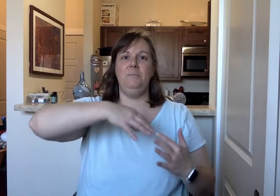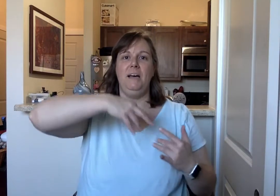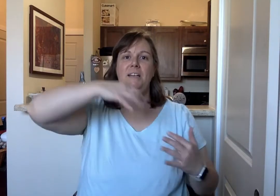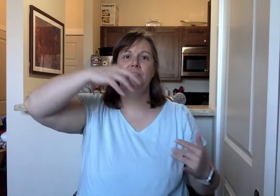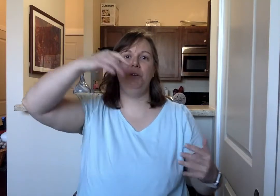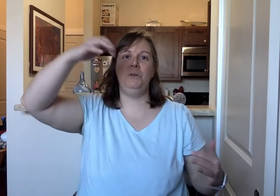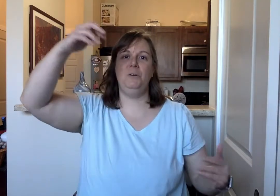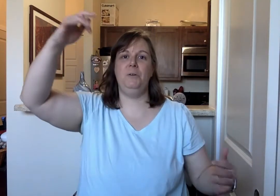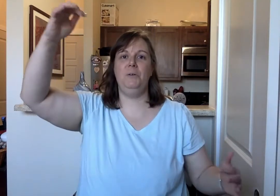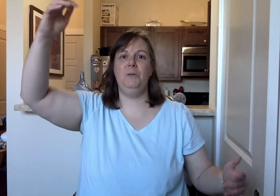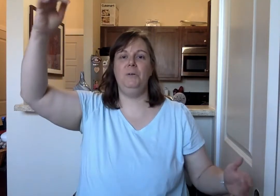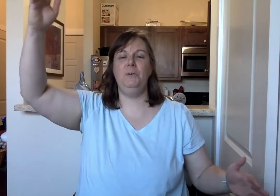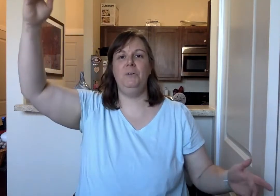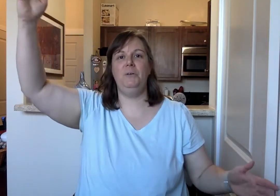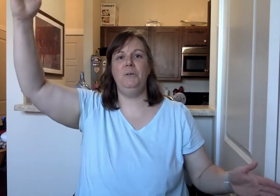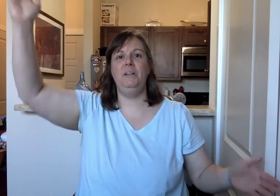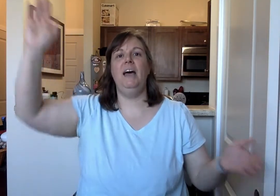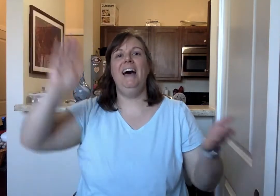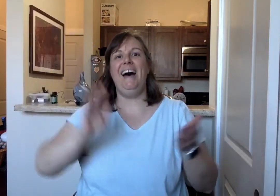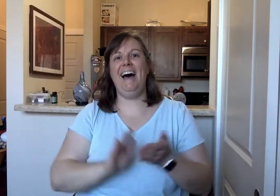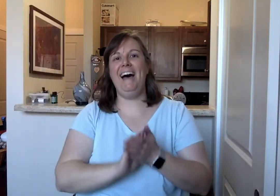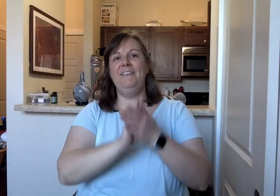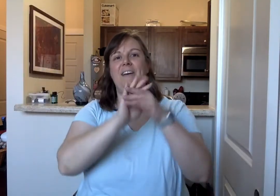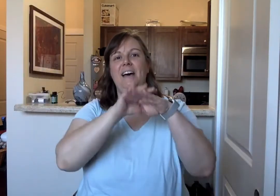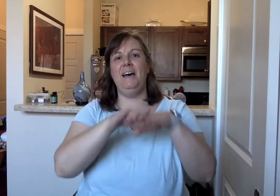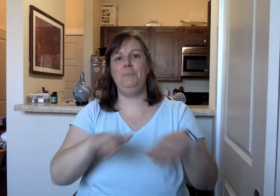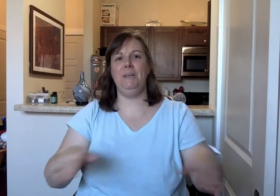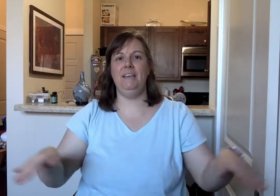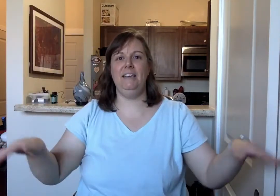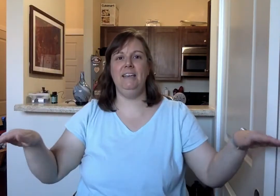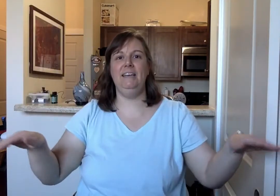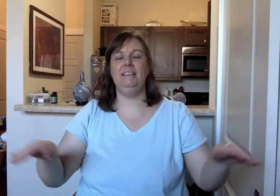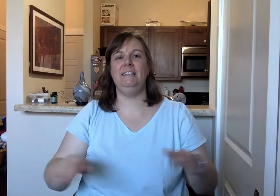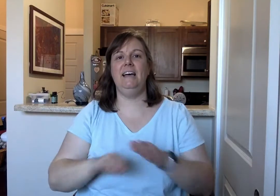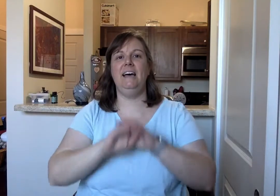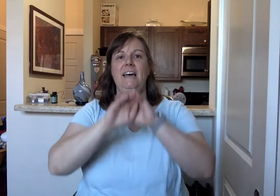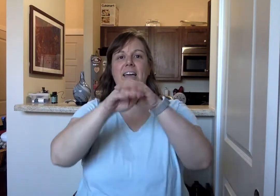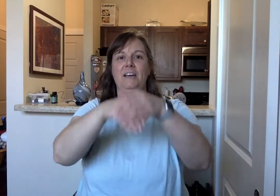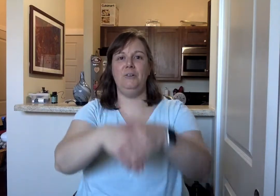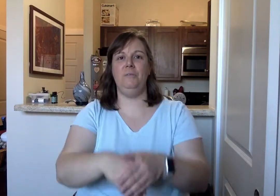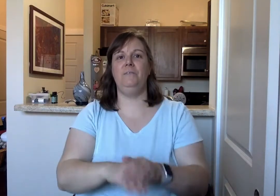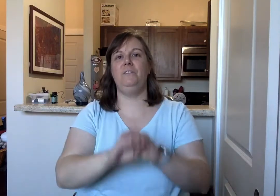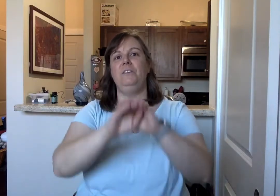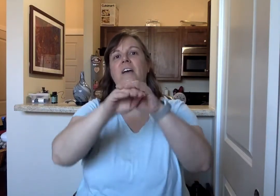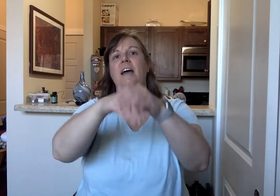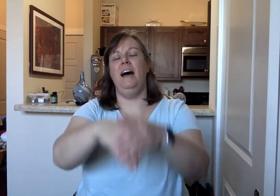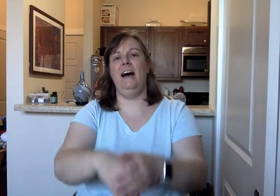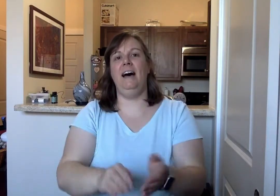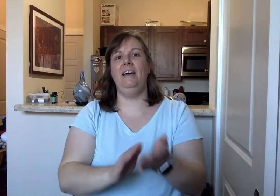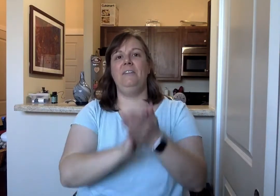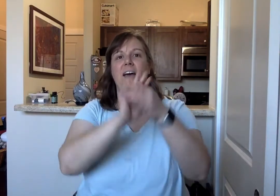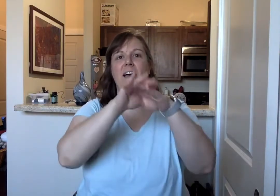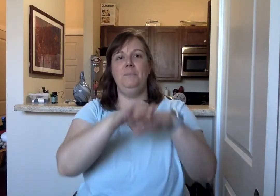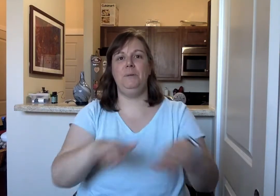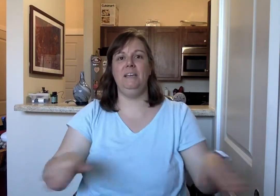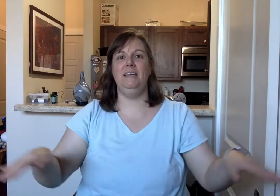my soul. I've got peace like a river. I've got peace